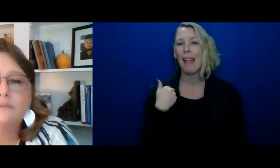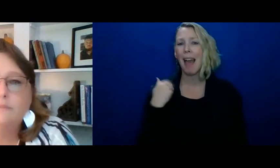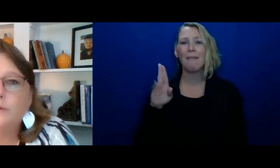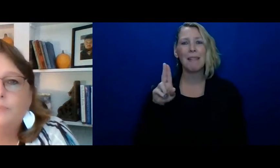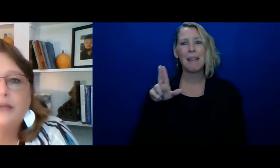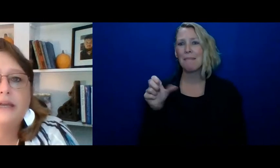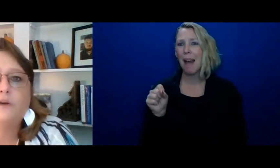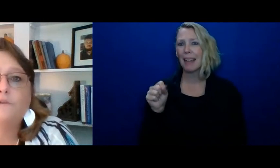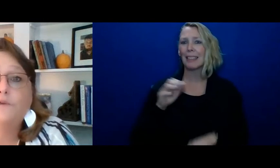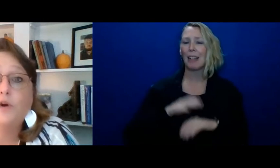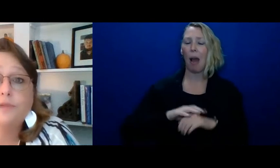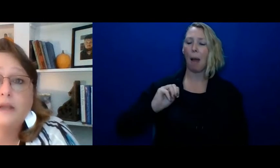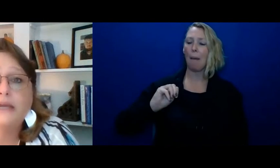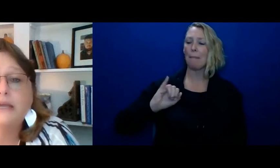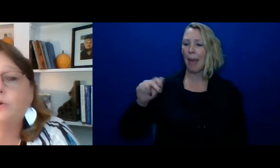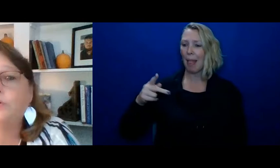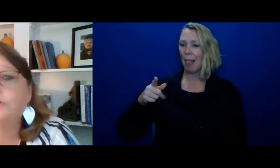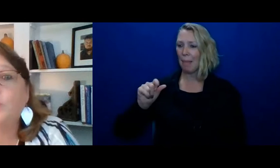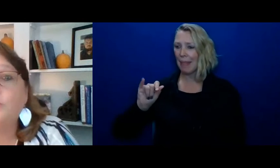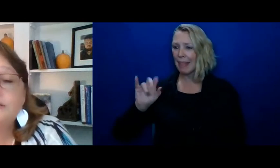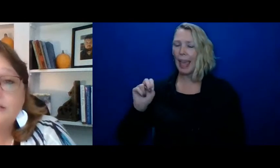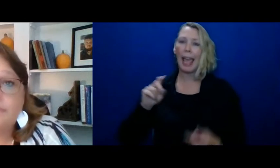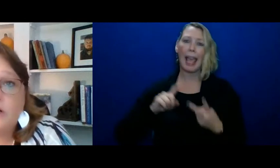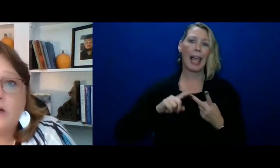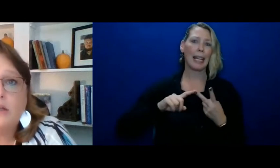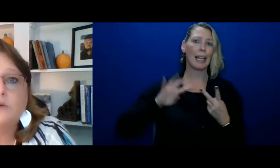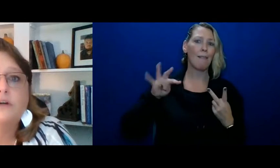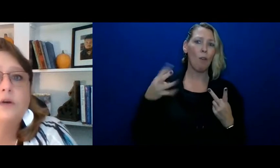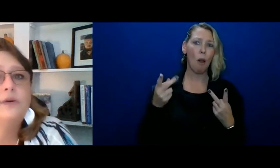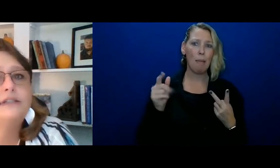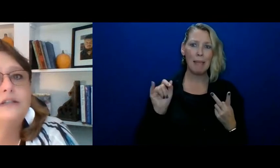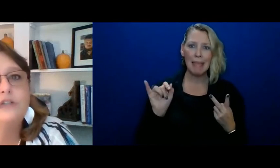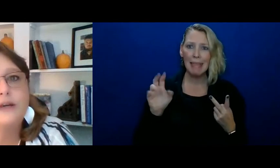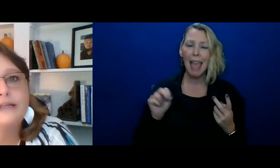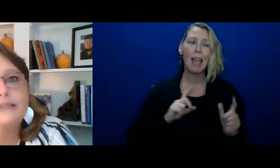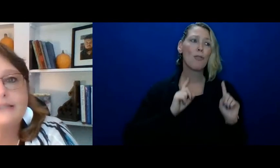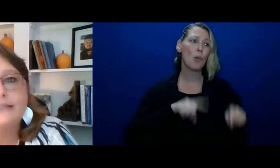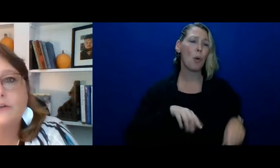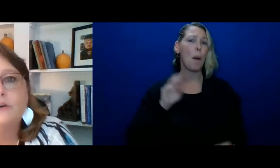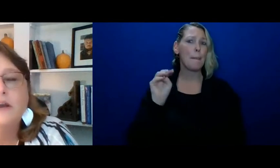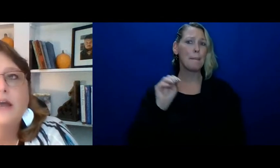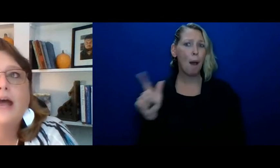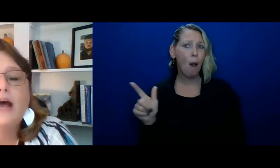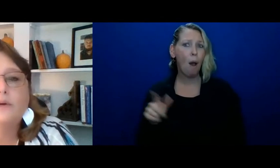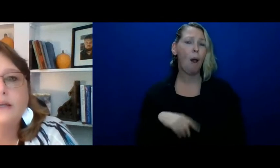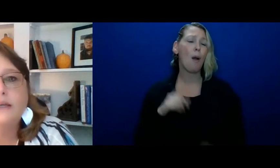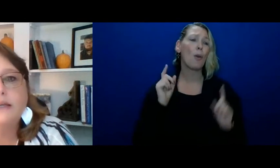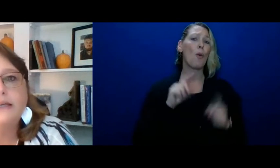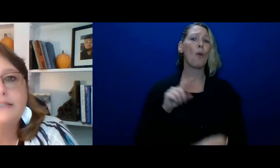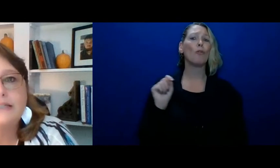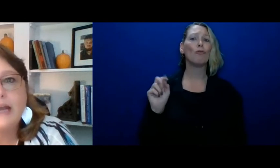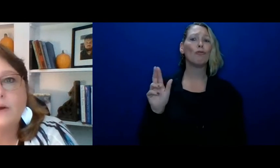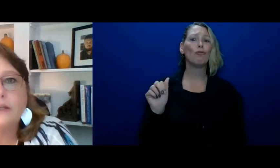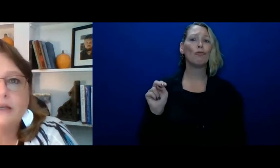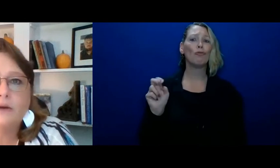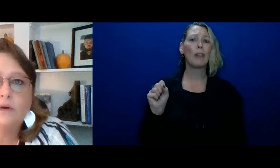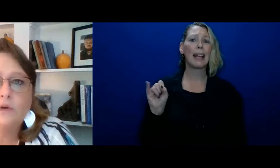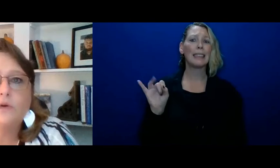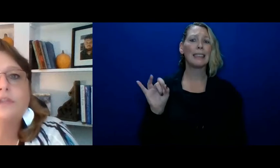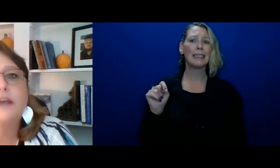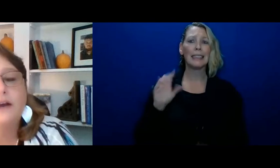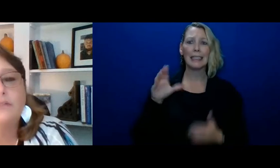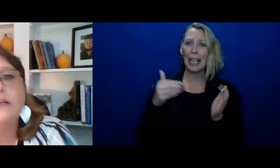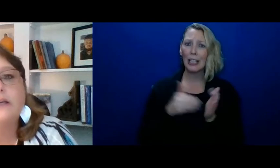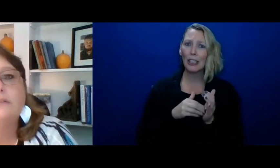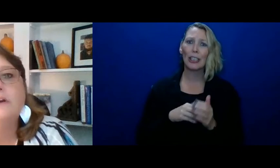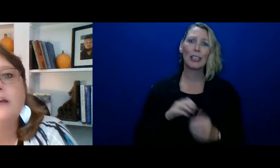Mill Plane or Fourth Plane or going to the mall or going to the transit center out in East County or